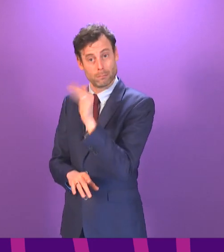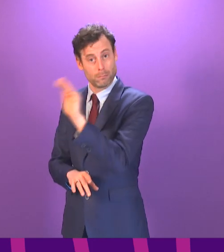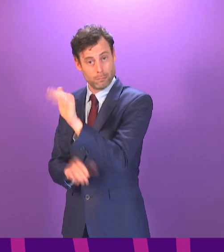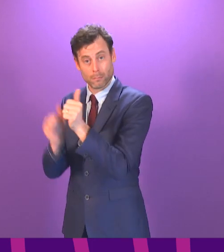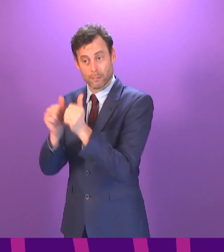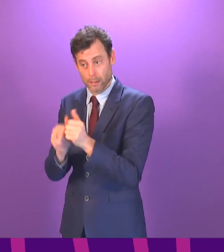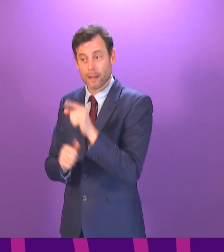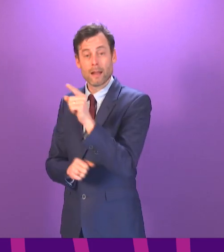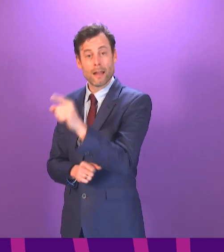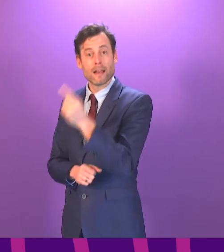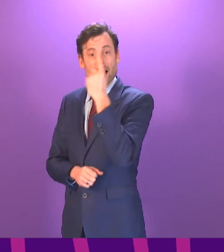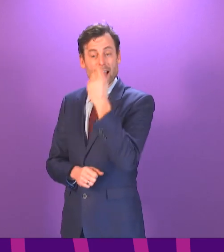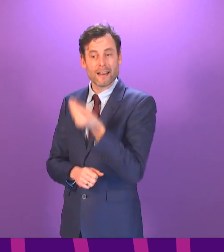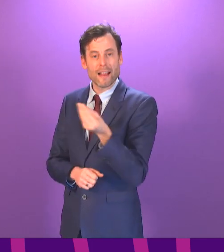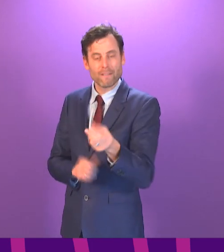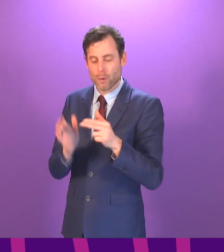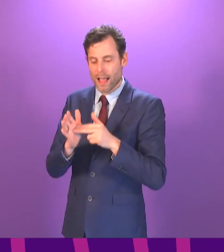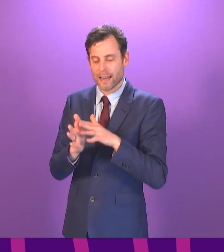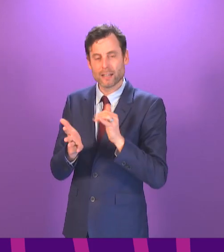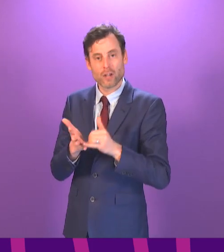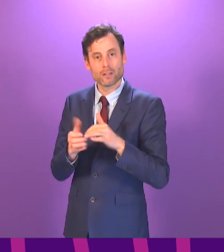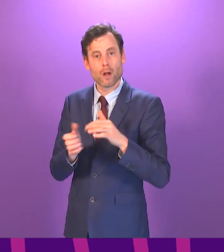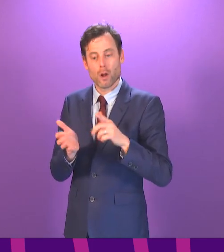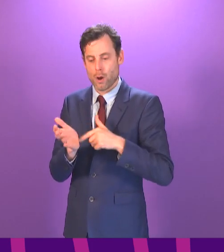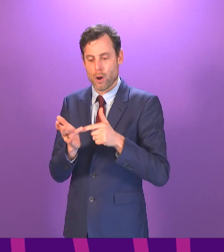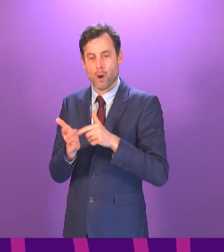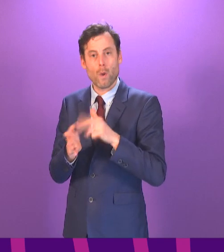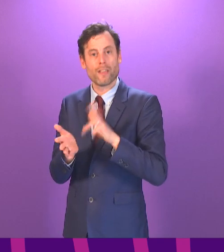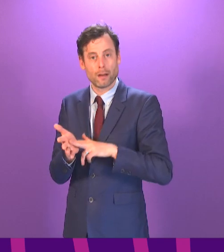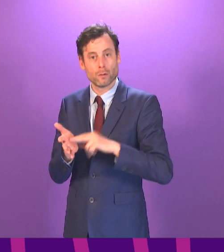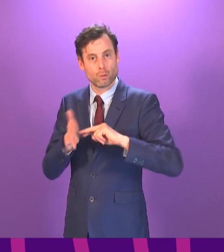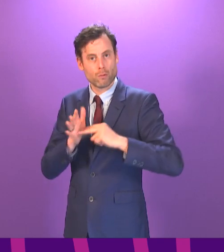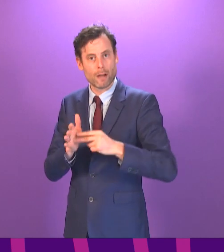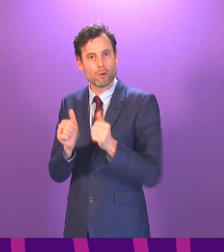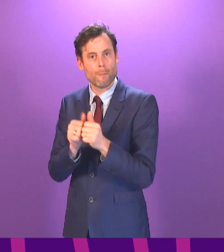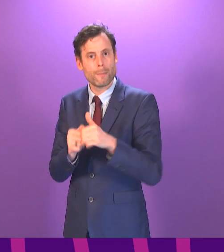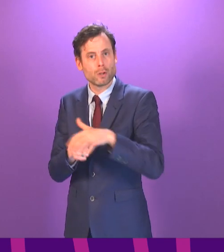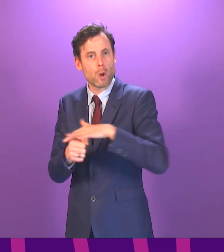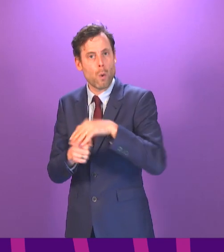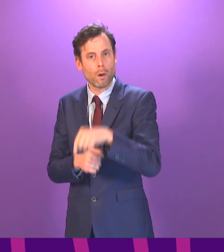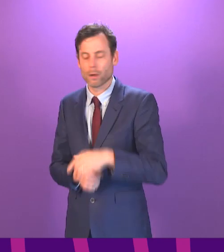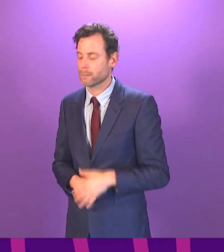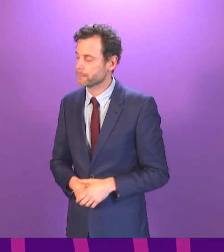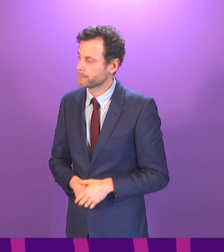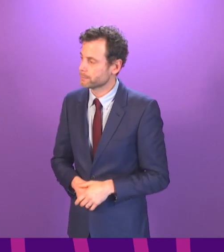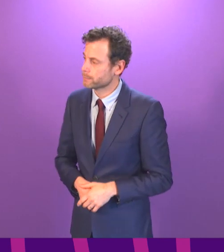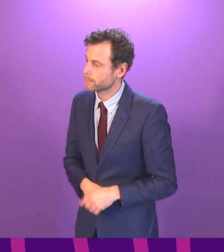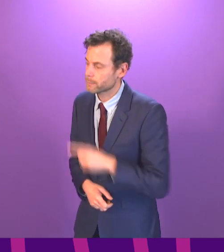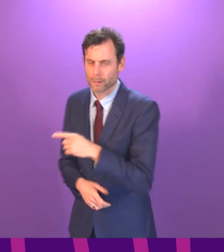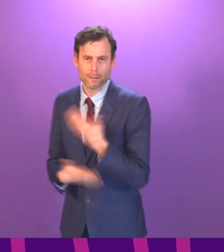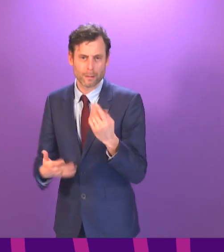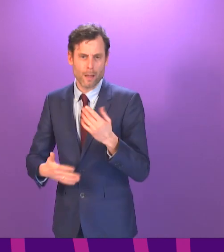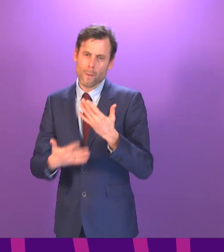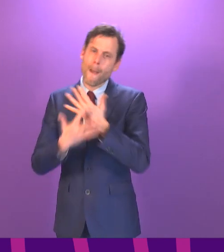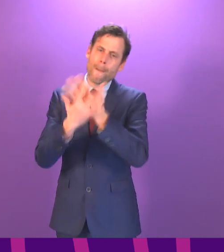NHS Lothian's local call handlers to arrange appointments locally. Ian Gray. Well, people understand how big a challenge this